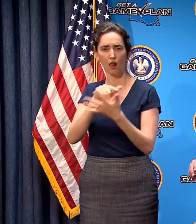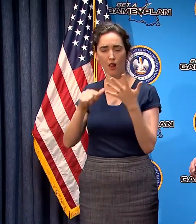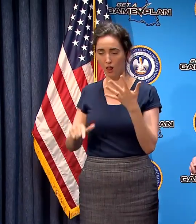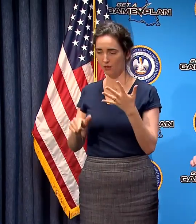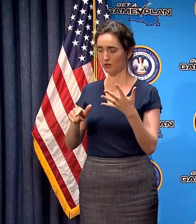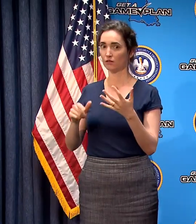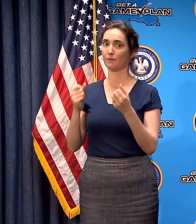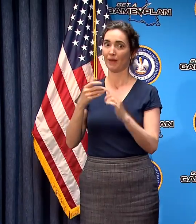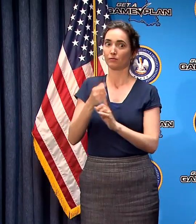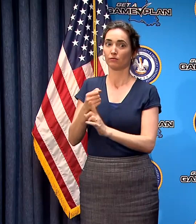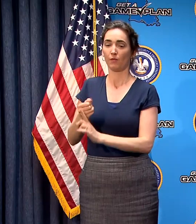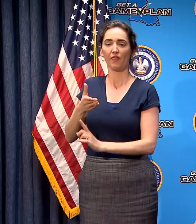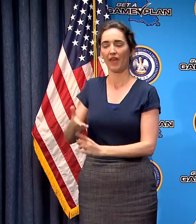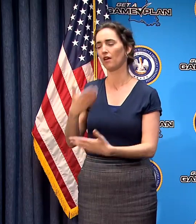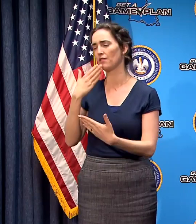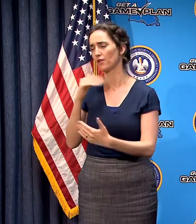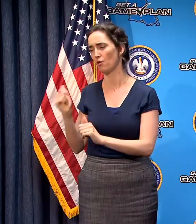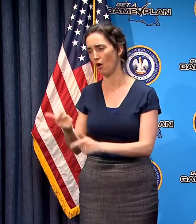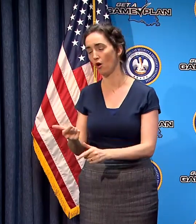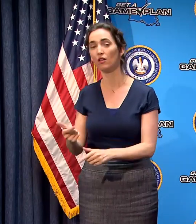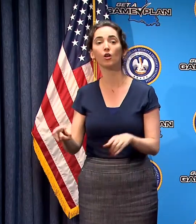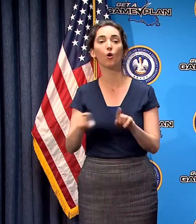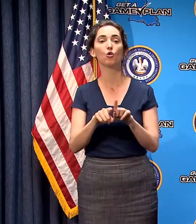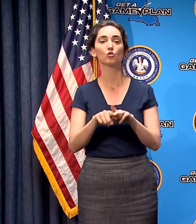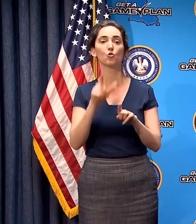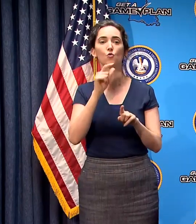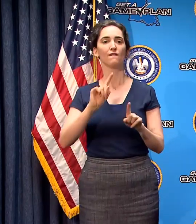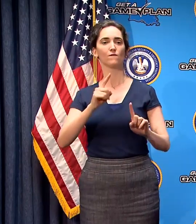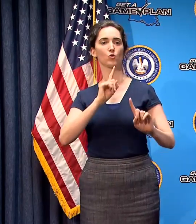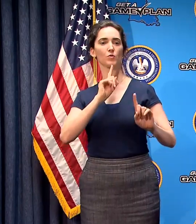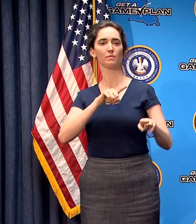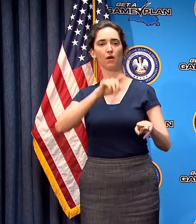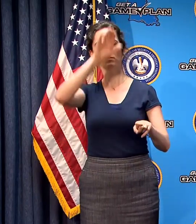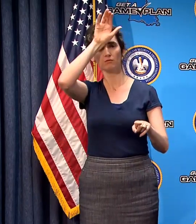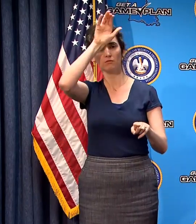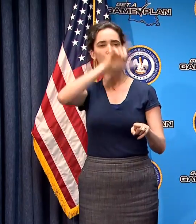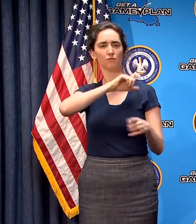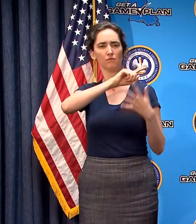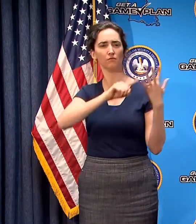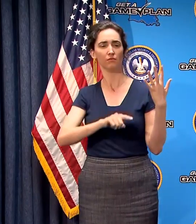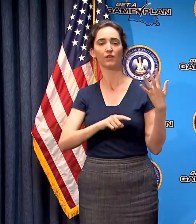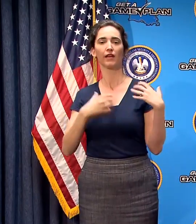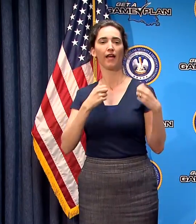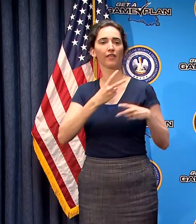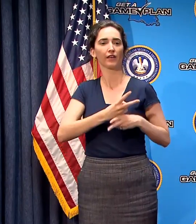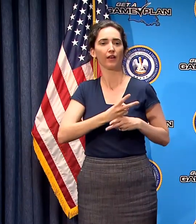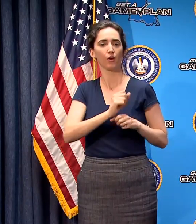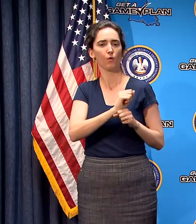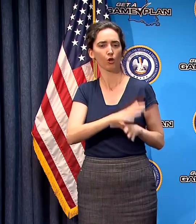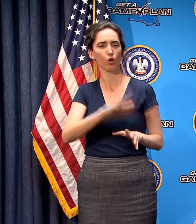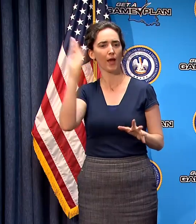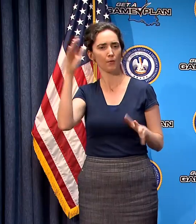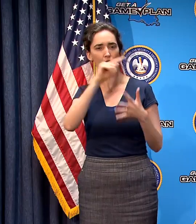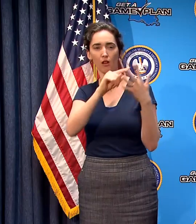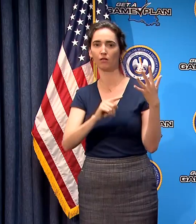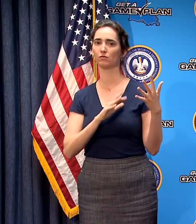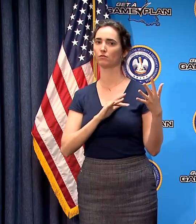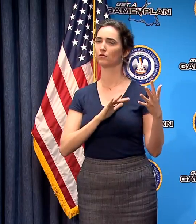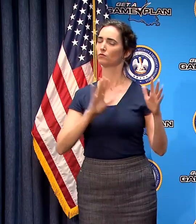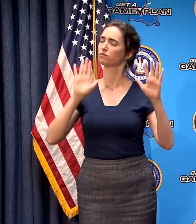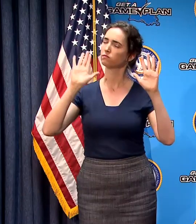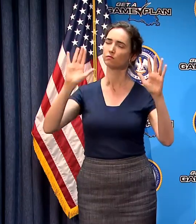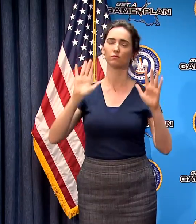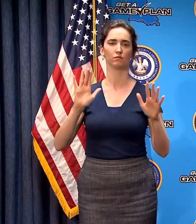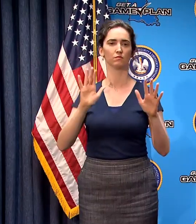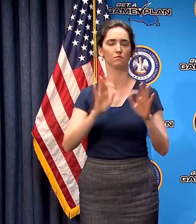I also want to thank all the first responders you know our health care workers and first responders are absolutely true heroes and